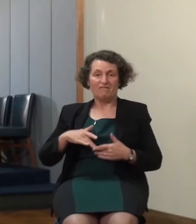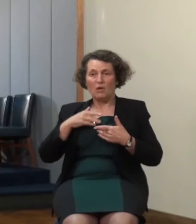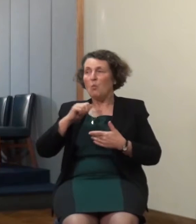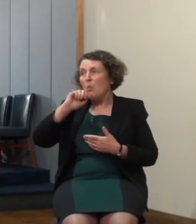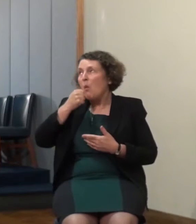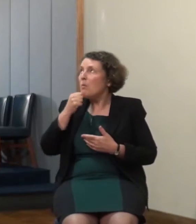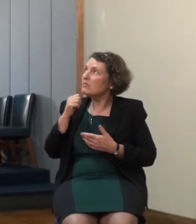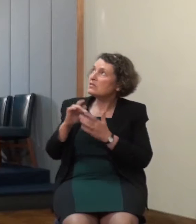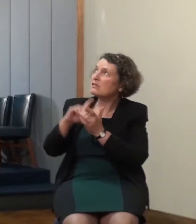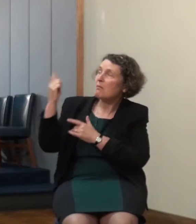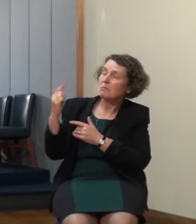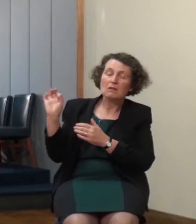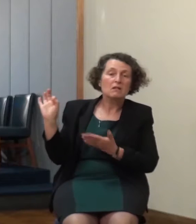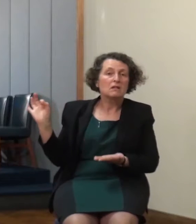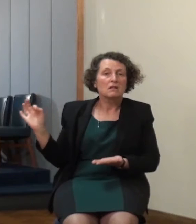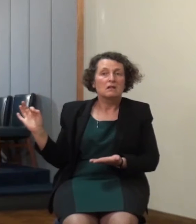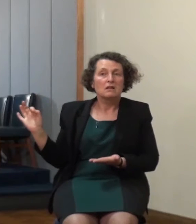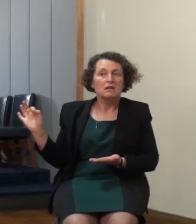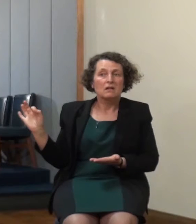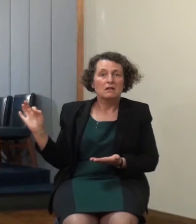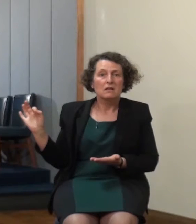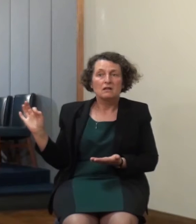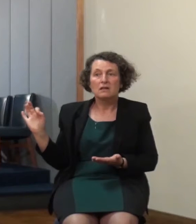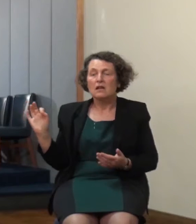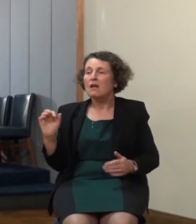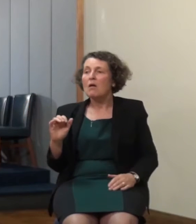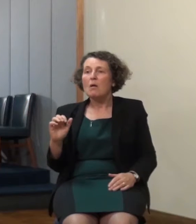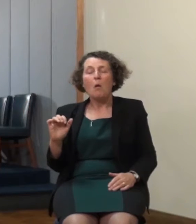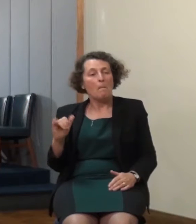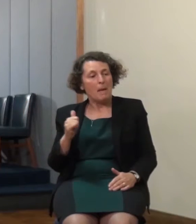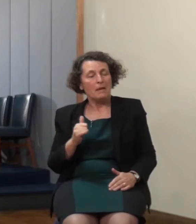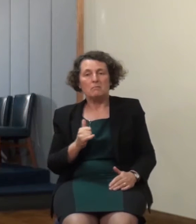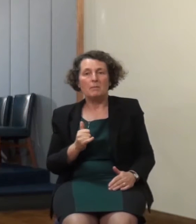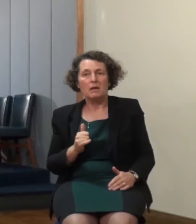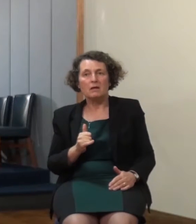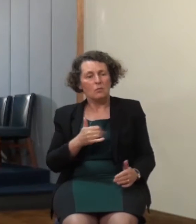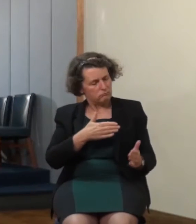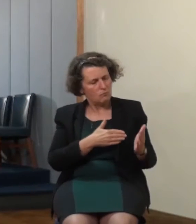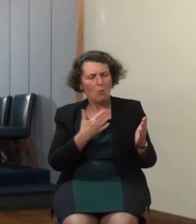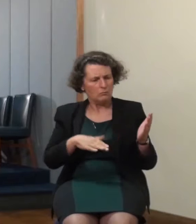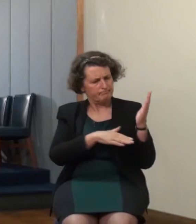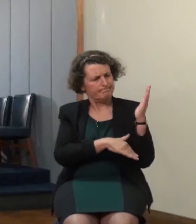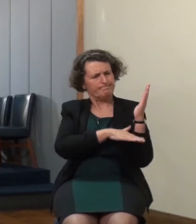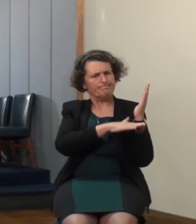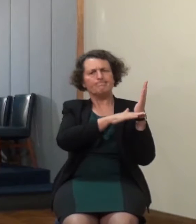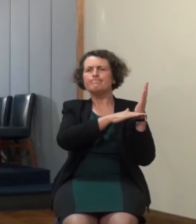deprived from promotion because somebody up there knows you're Christian you don't say to yourself